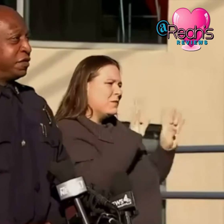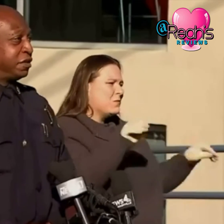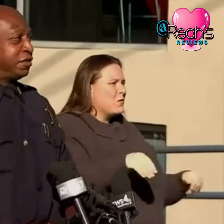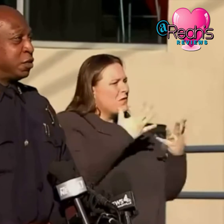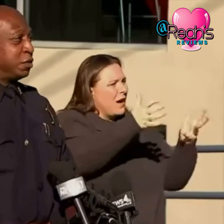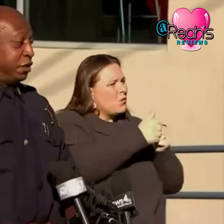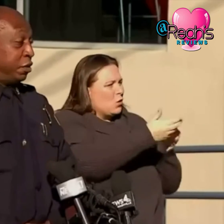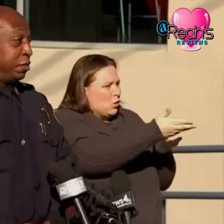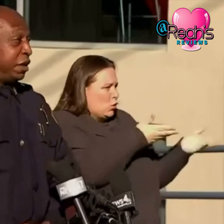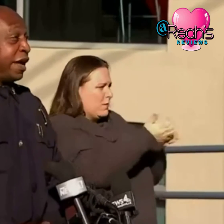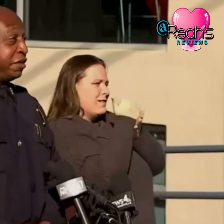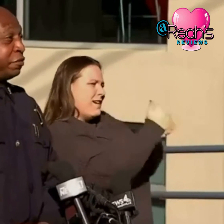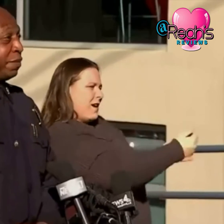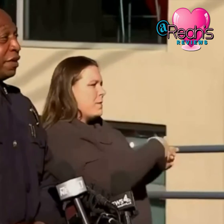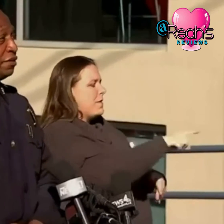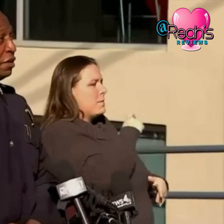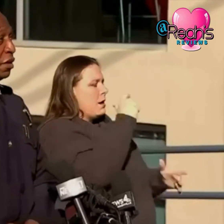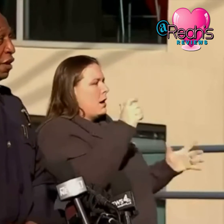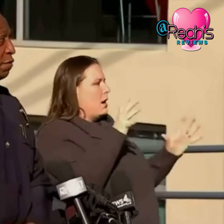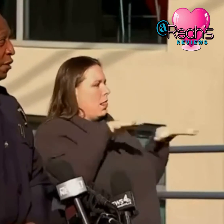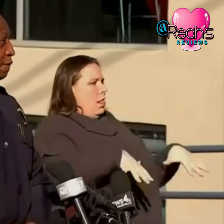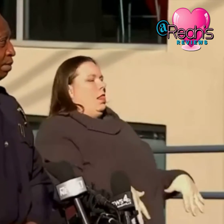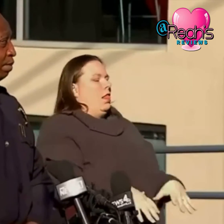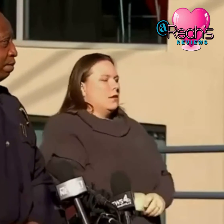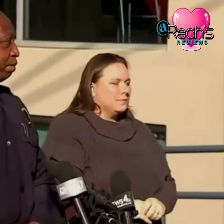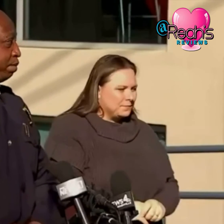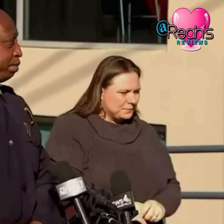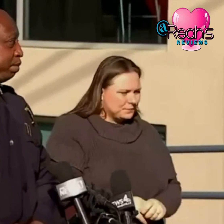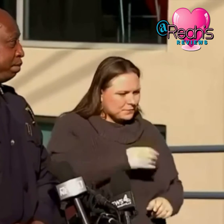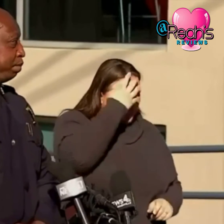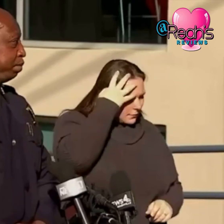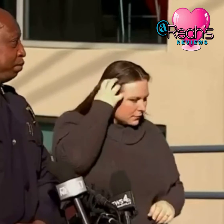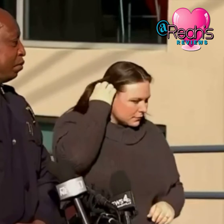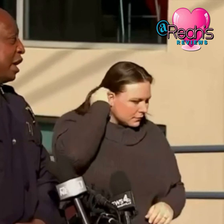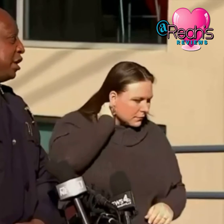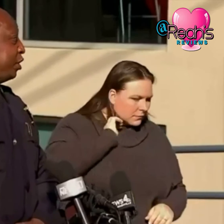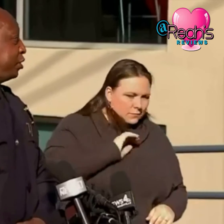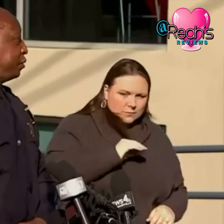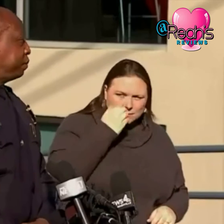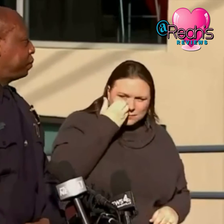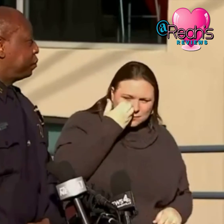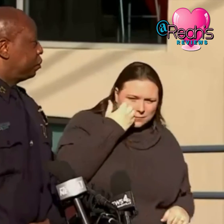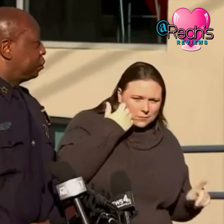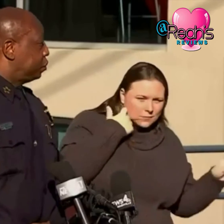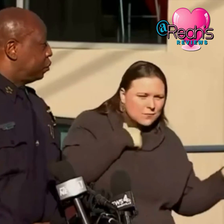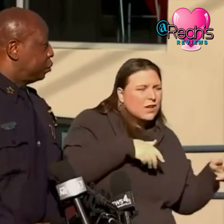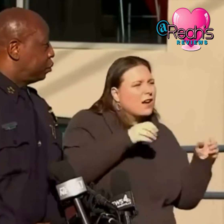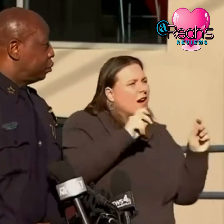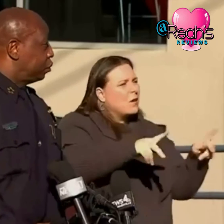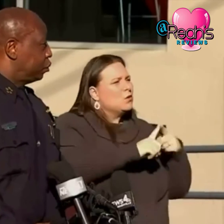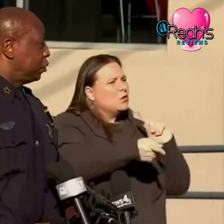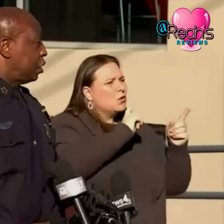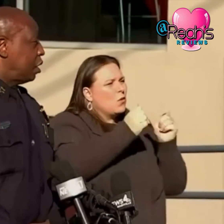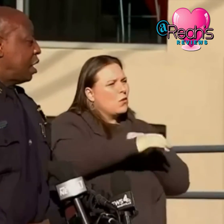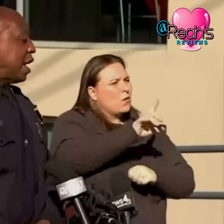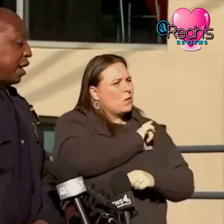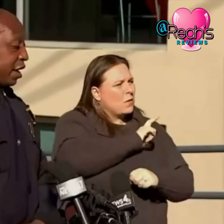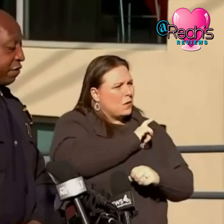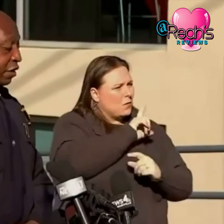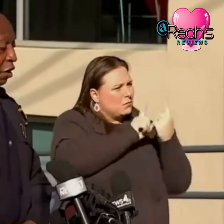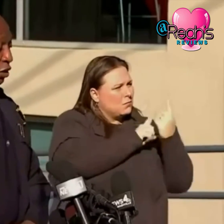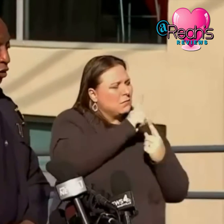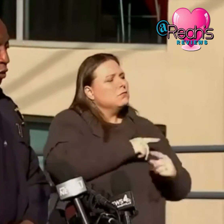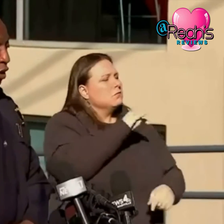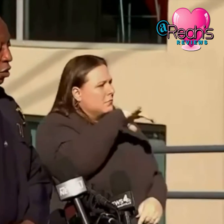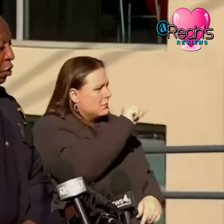services so you know they're not displaced as much i didn't hear you have you had a chance to talk with your officers person i